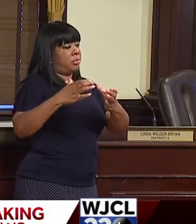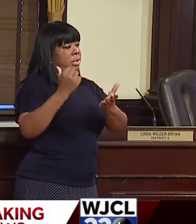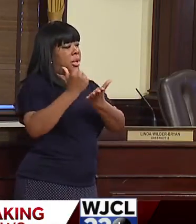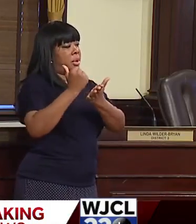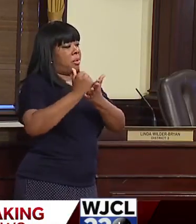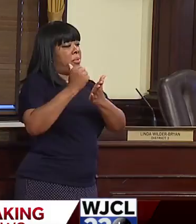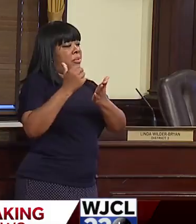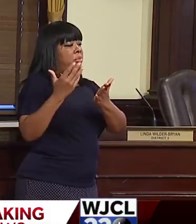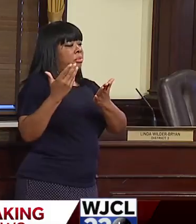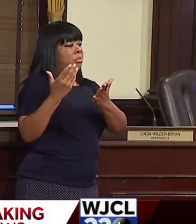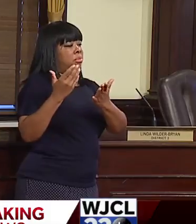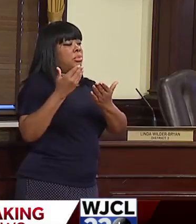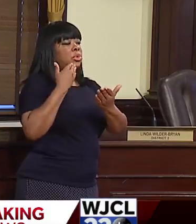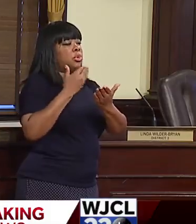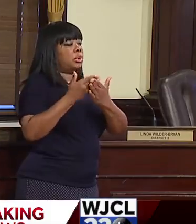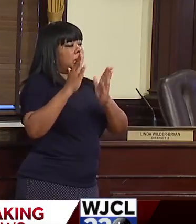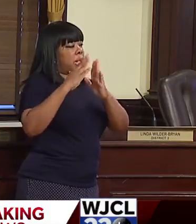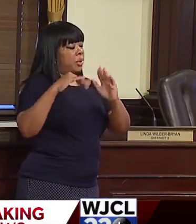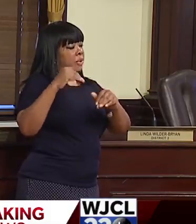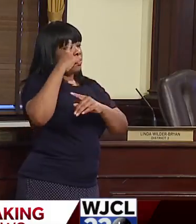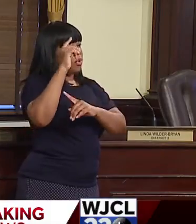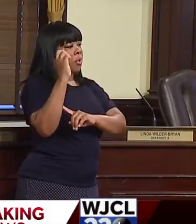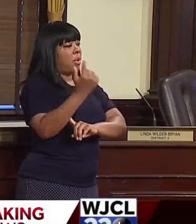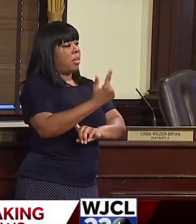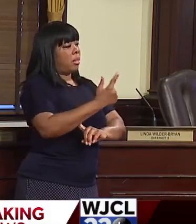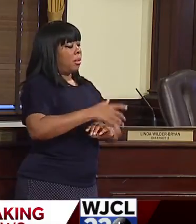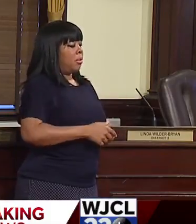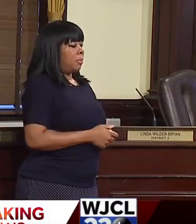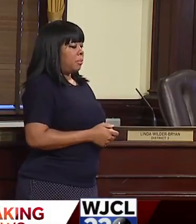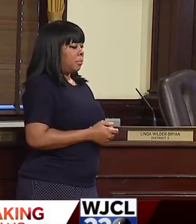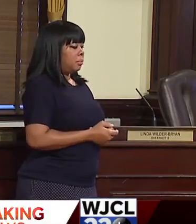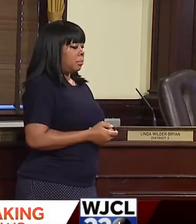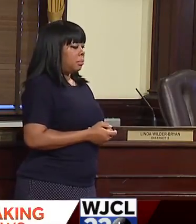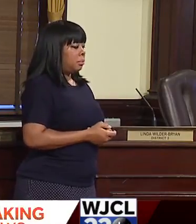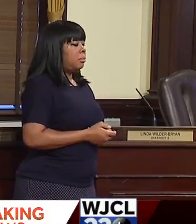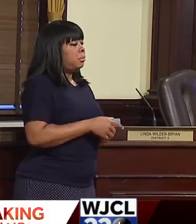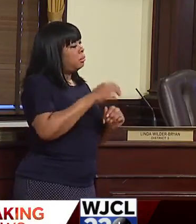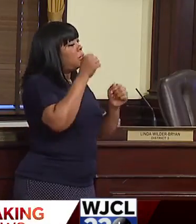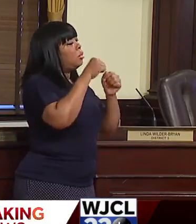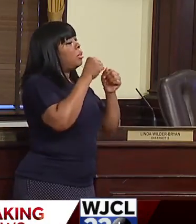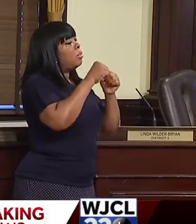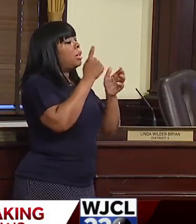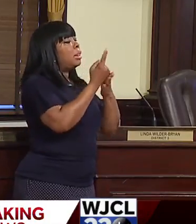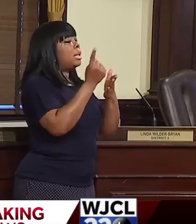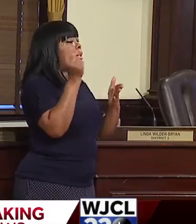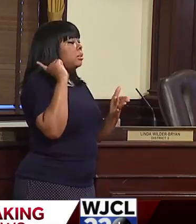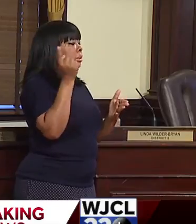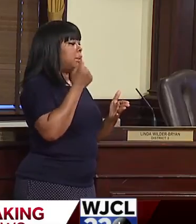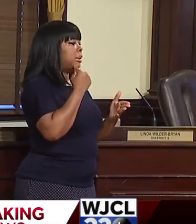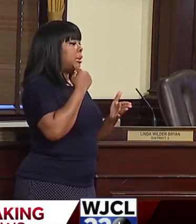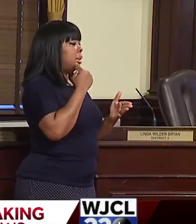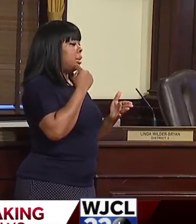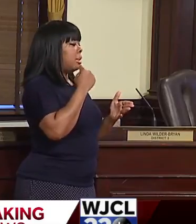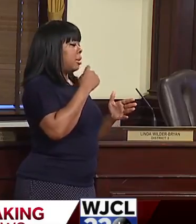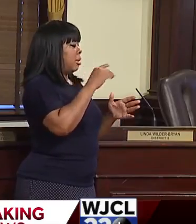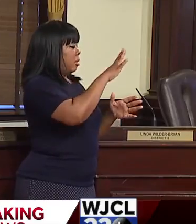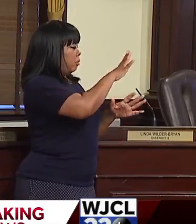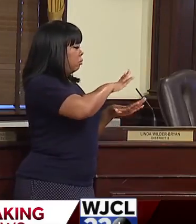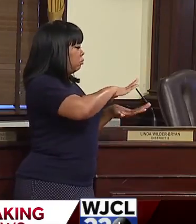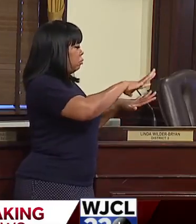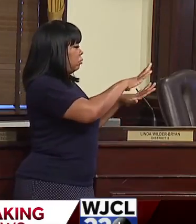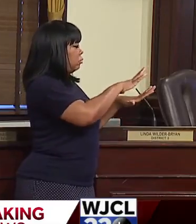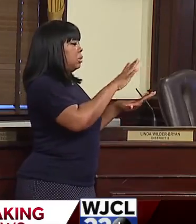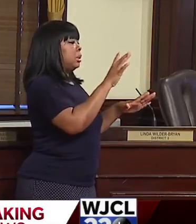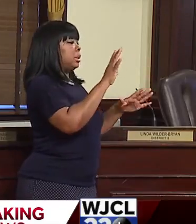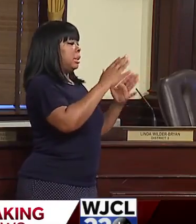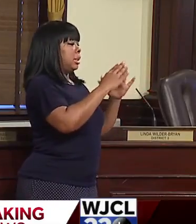the City Council took a huge step in that direction last week when we declared the former property maintenance property